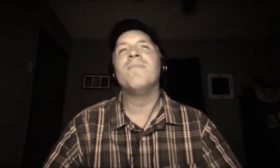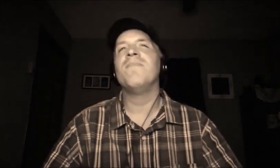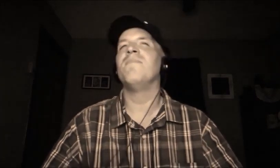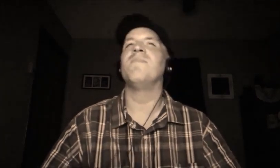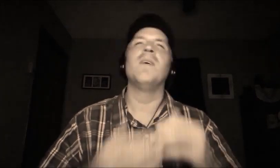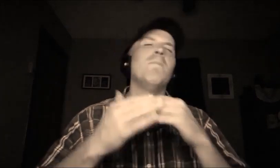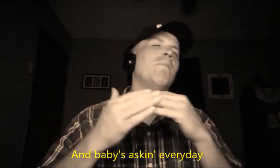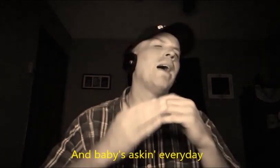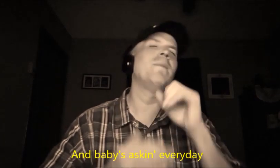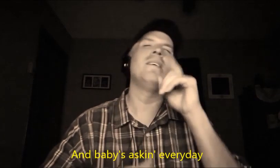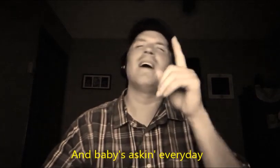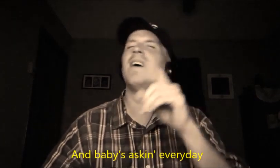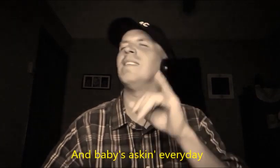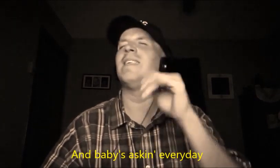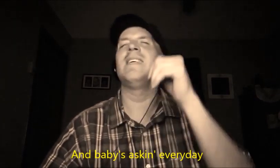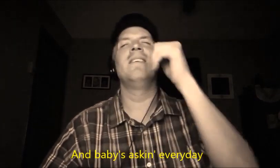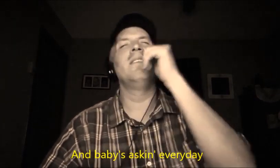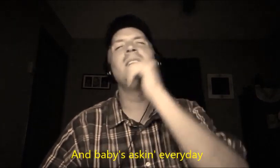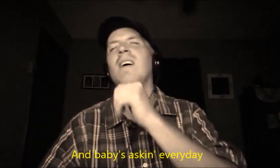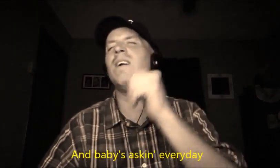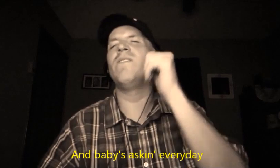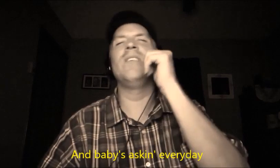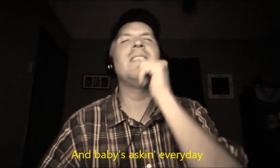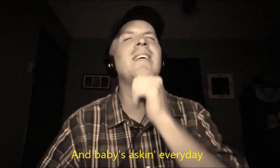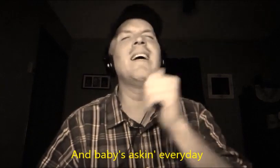Baby's asking every day